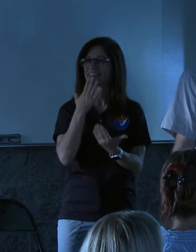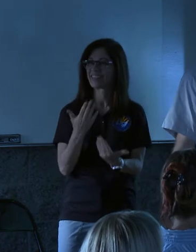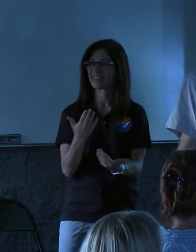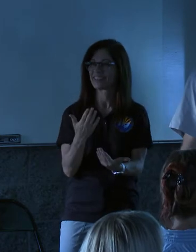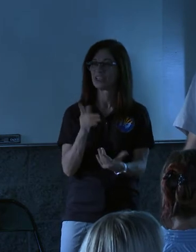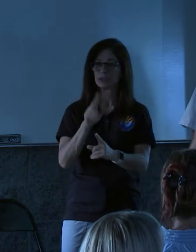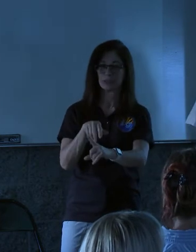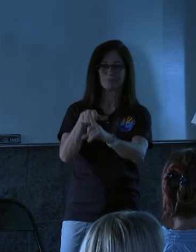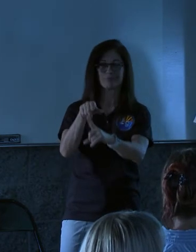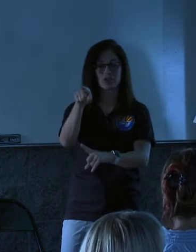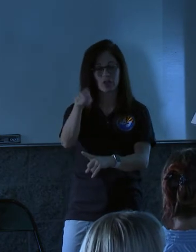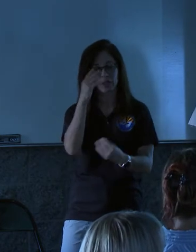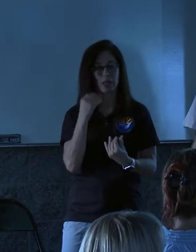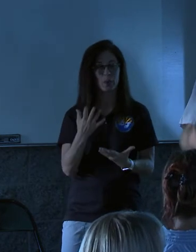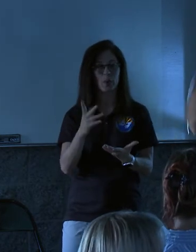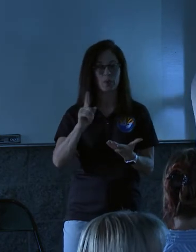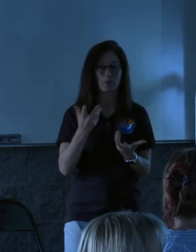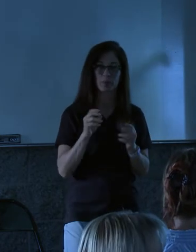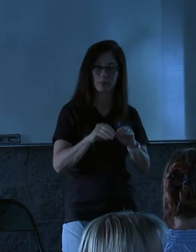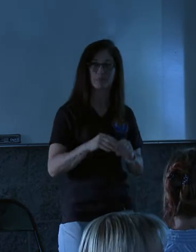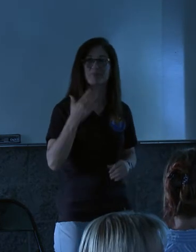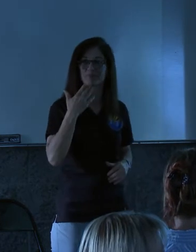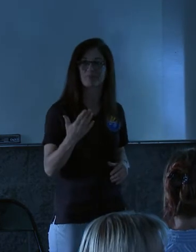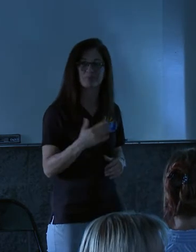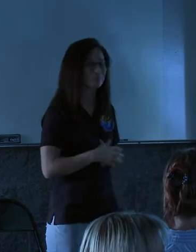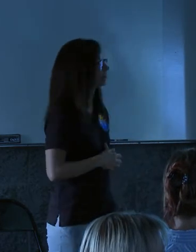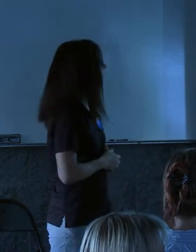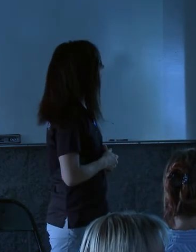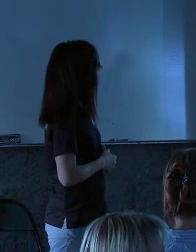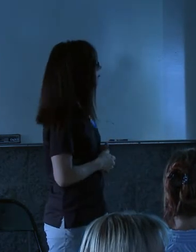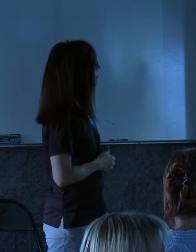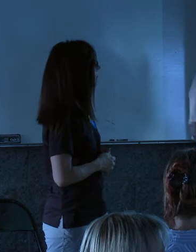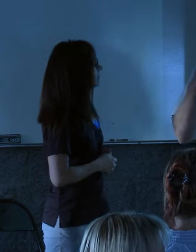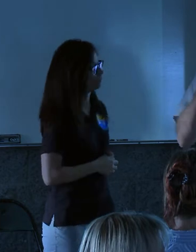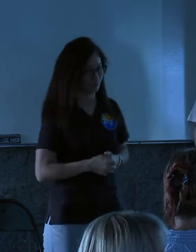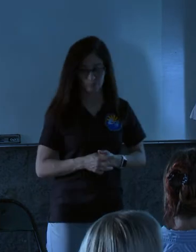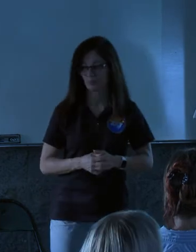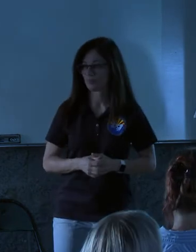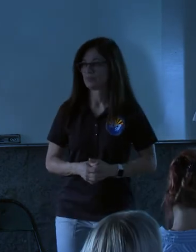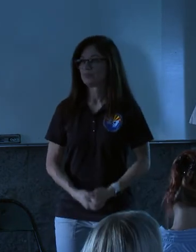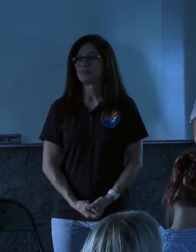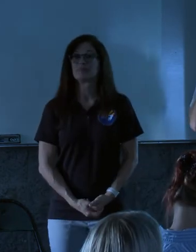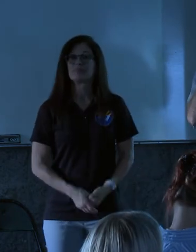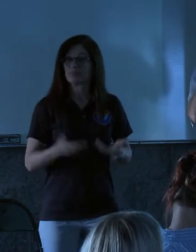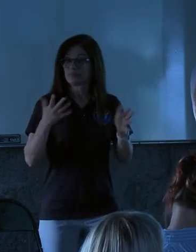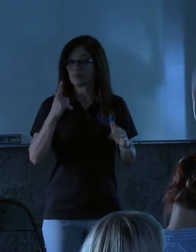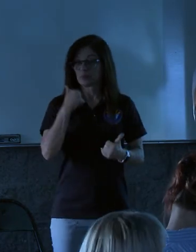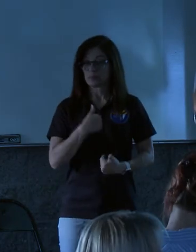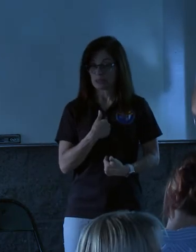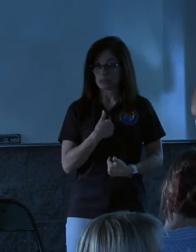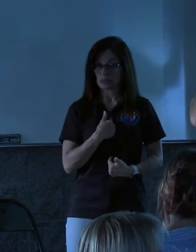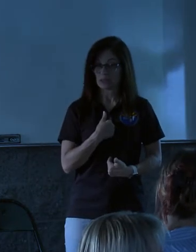She's your go-to gal tonight. Thank you. Next slide. Okay. That's it for me.